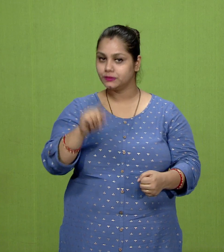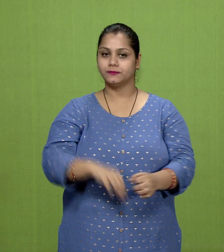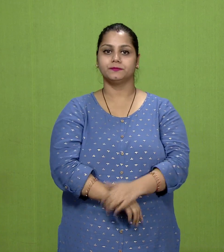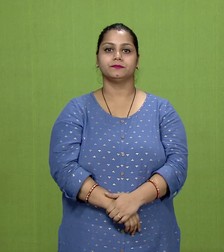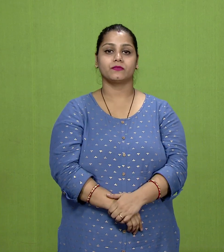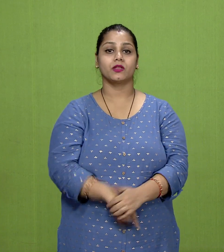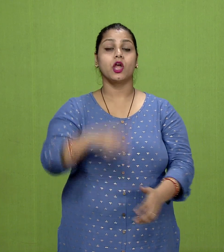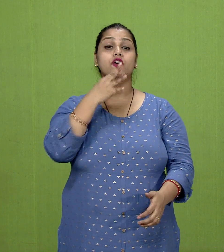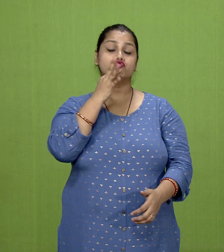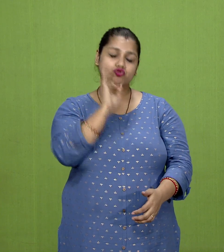Truthfulness. Truthfulness.